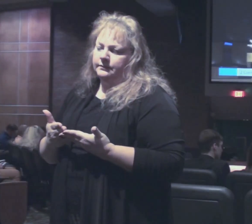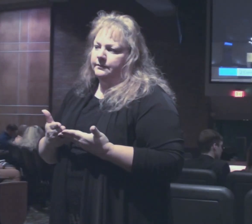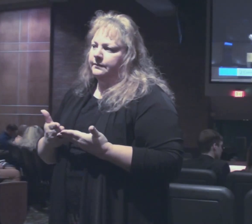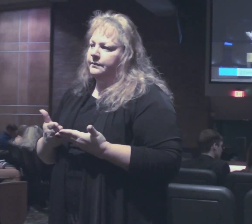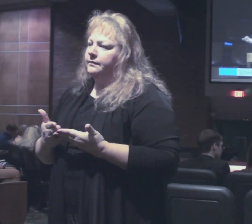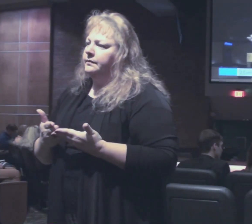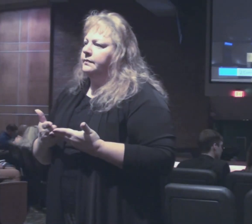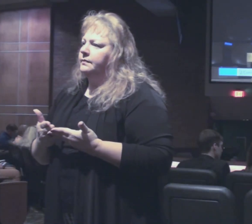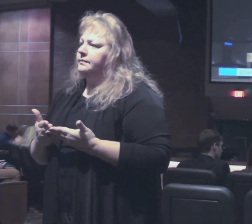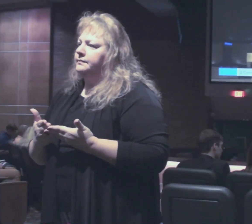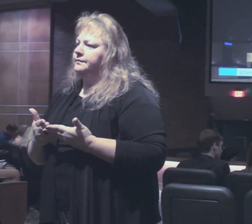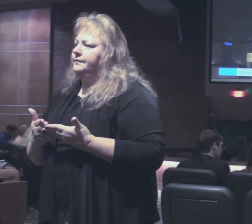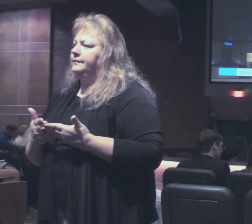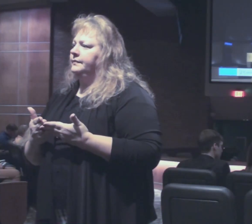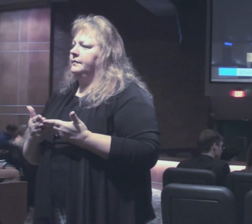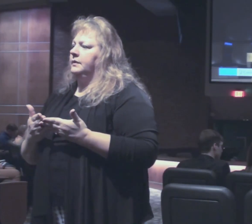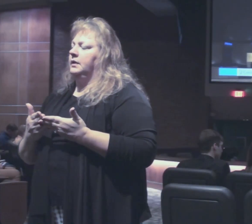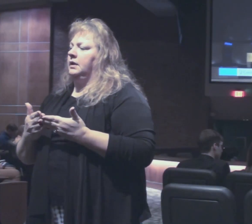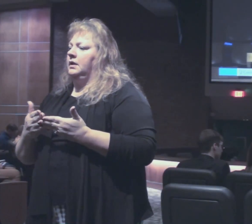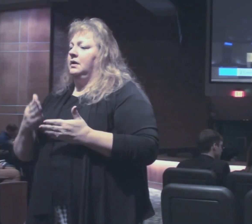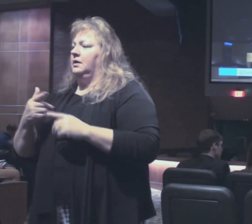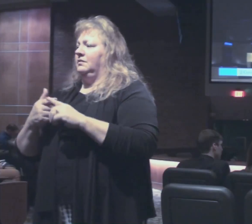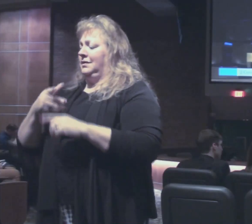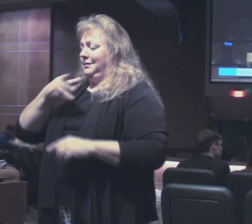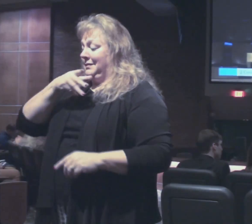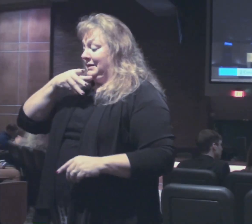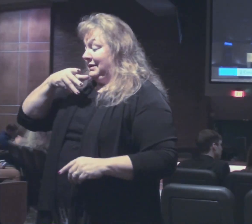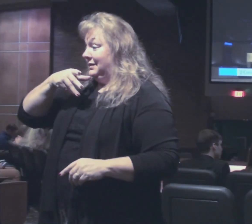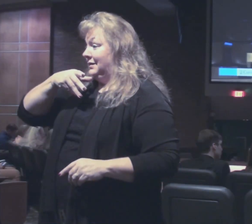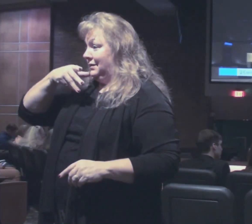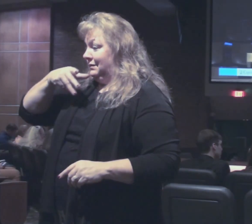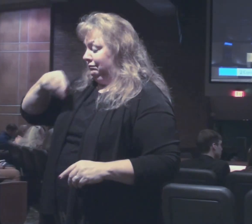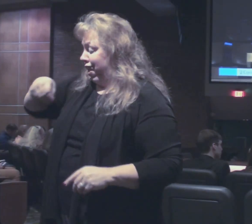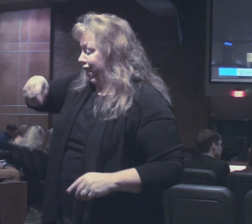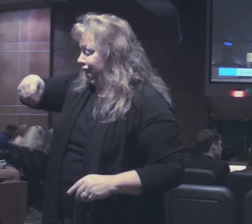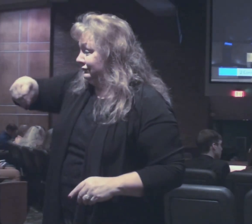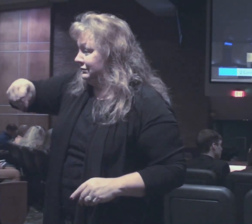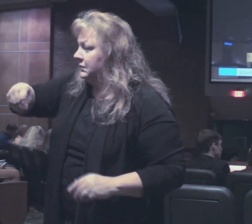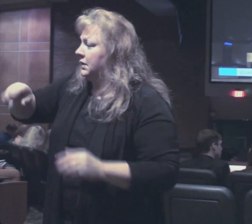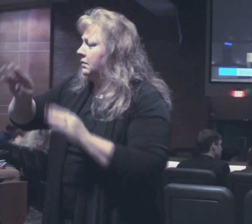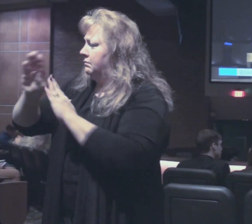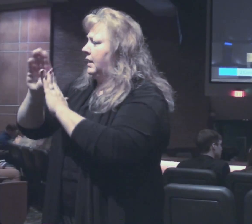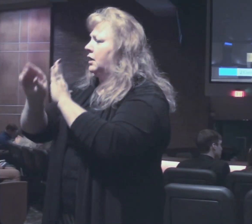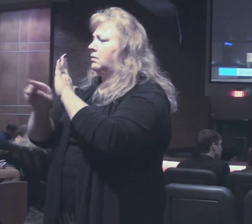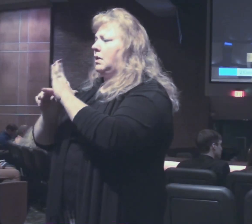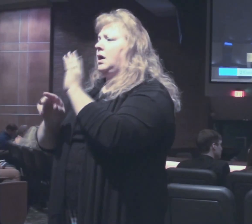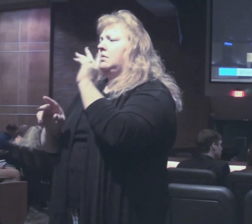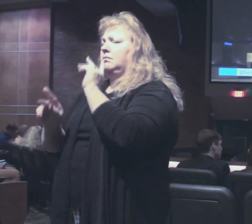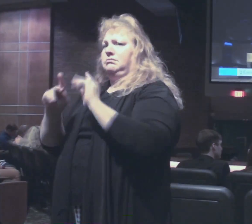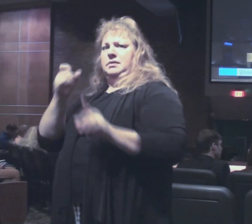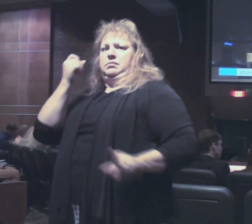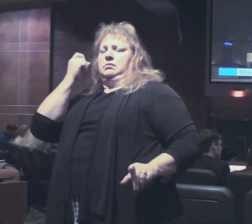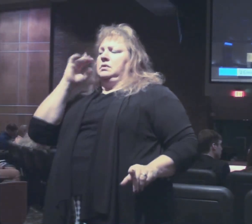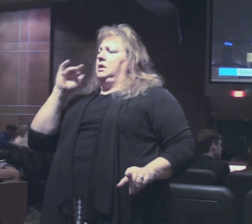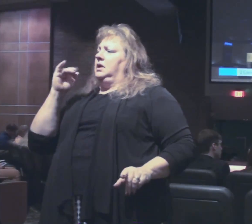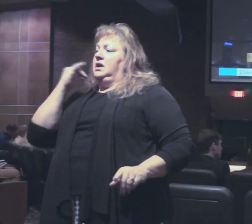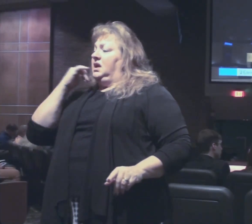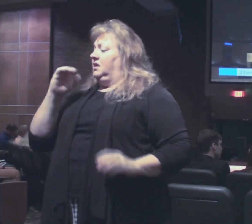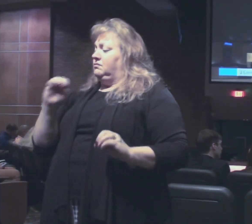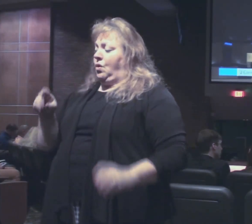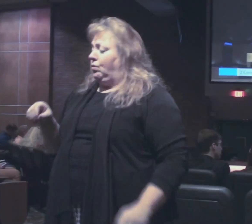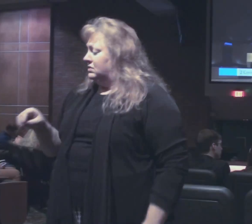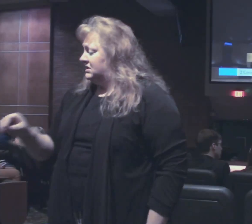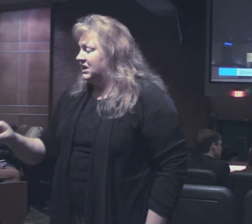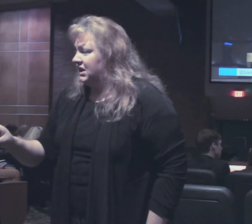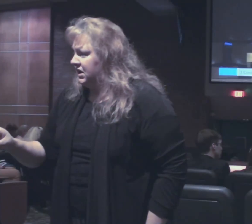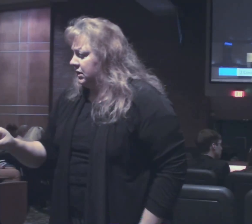Comes from the agricultural background that people would recognize. If you don't put seed in the